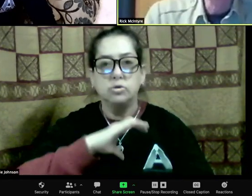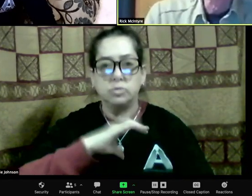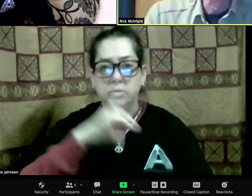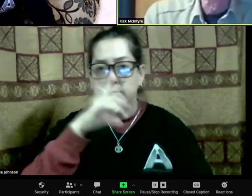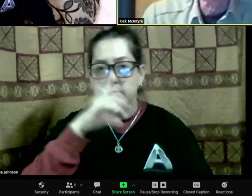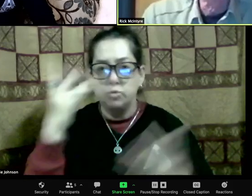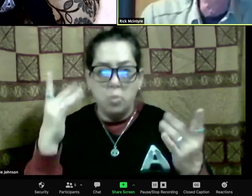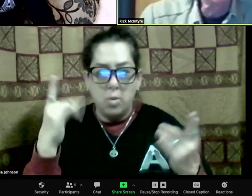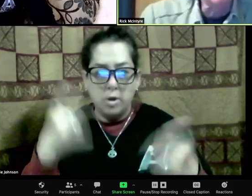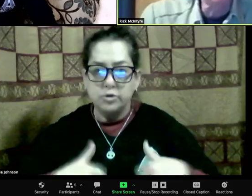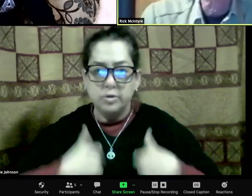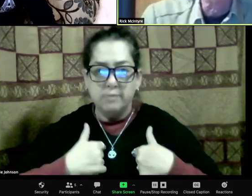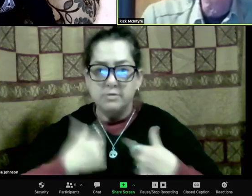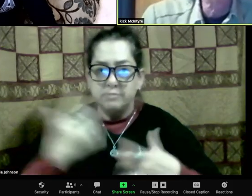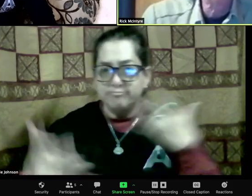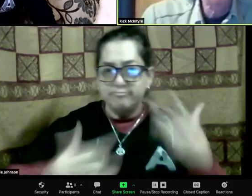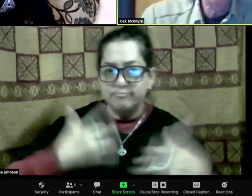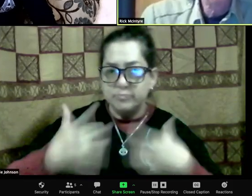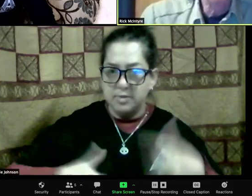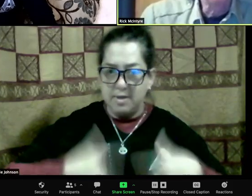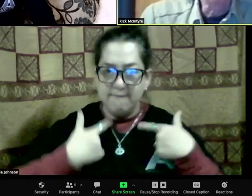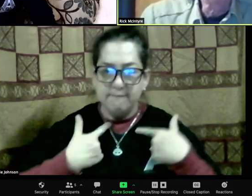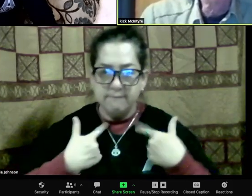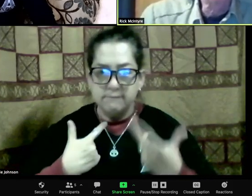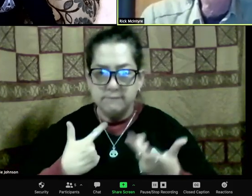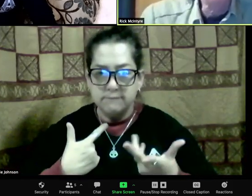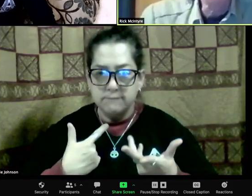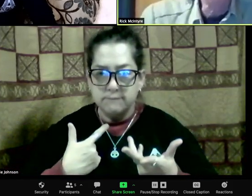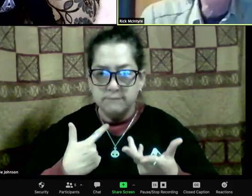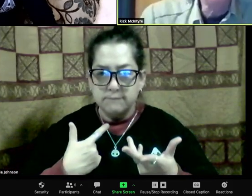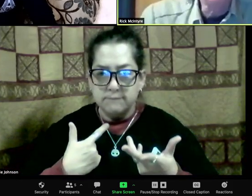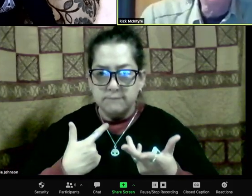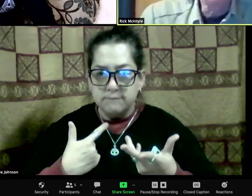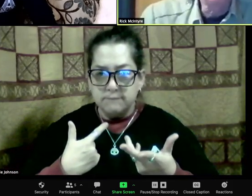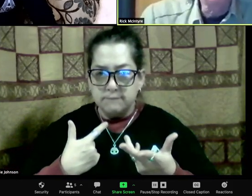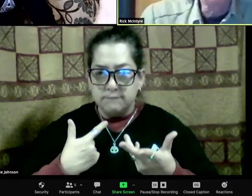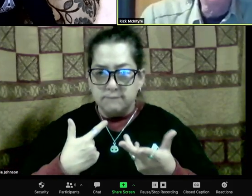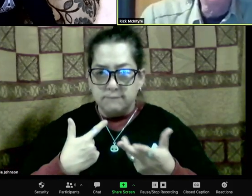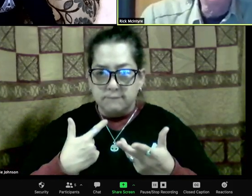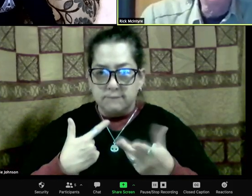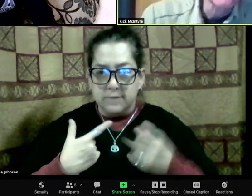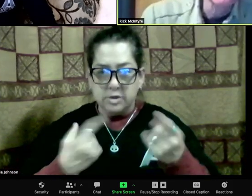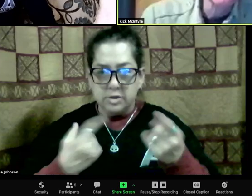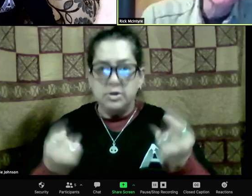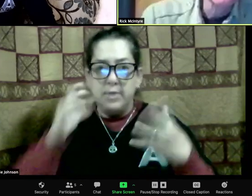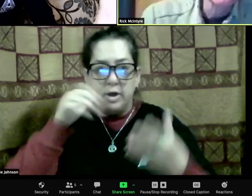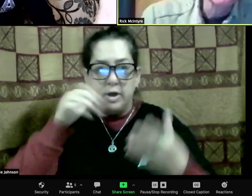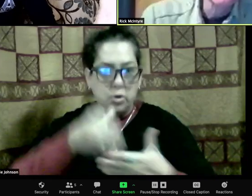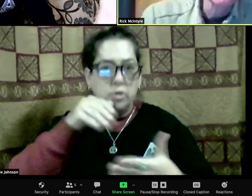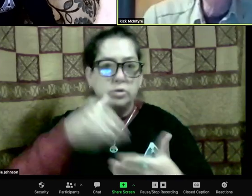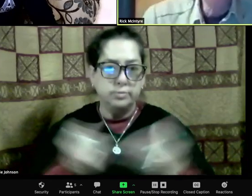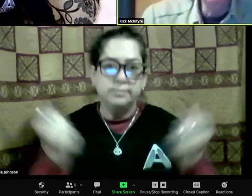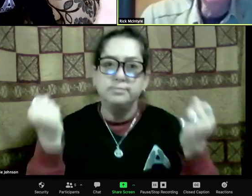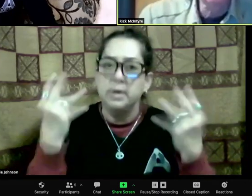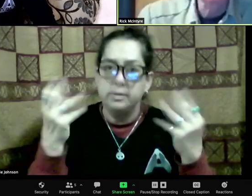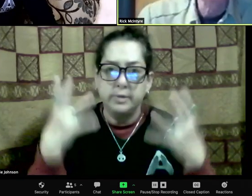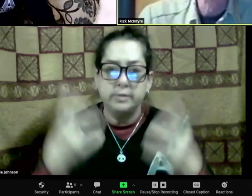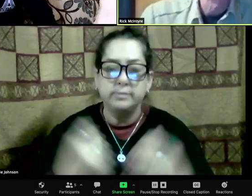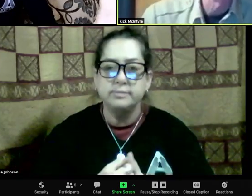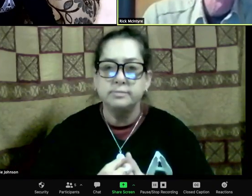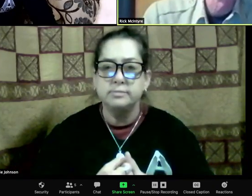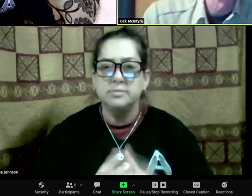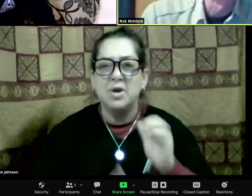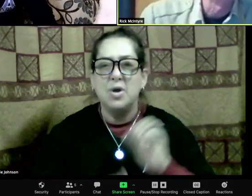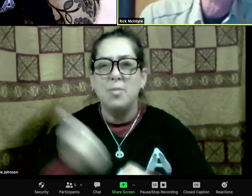Do have more questions? Yes. Someone was asking if, if Roger Squire.